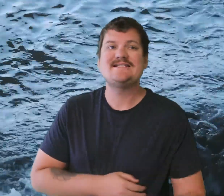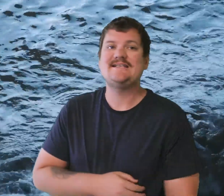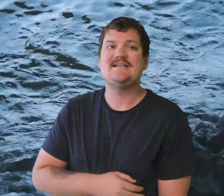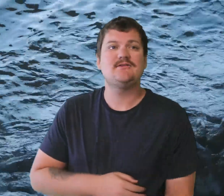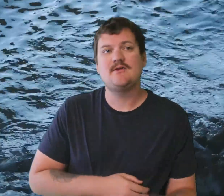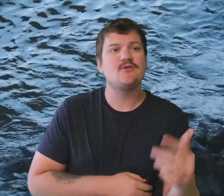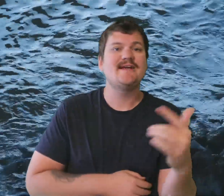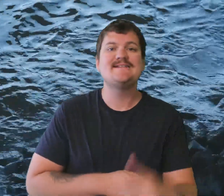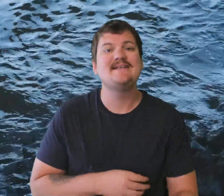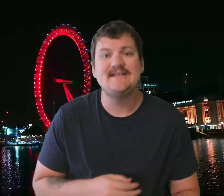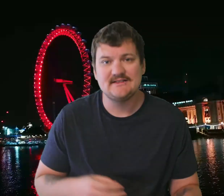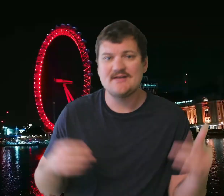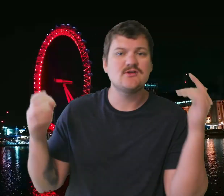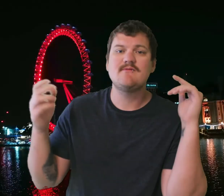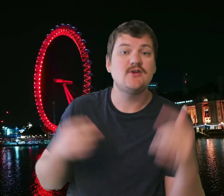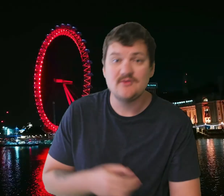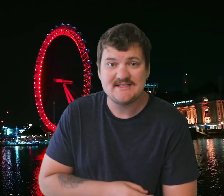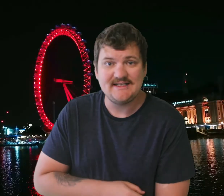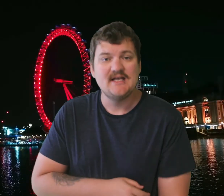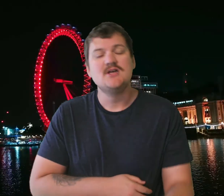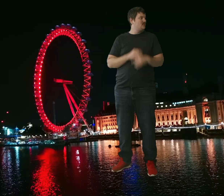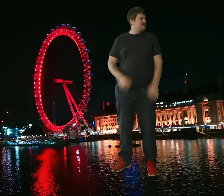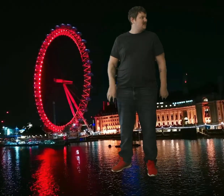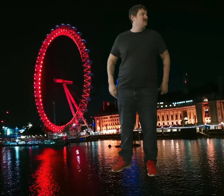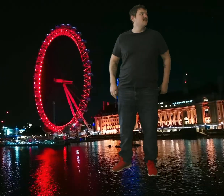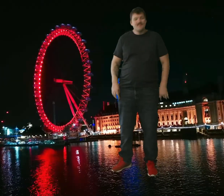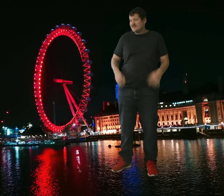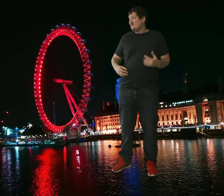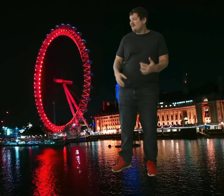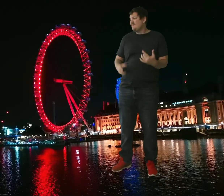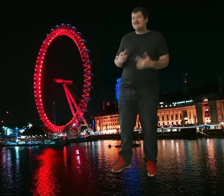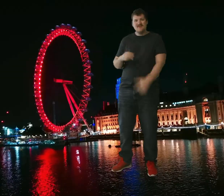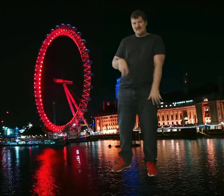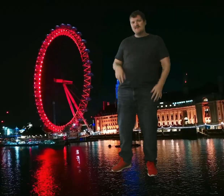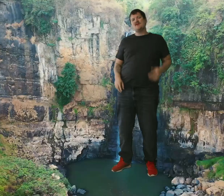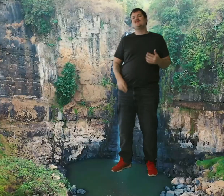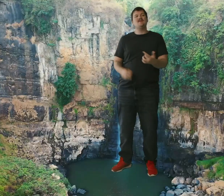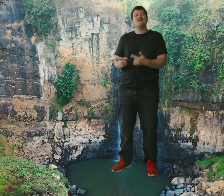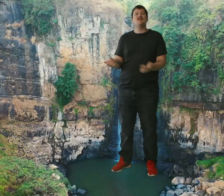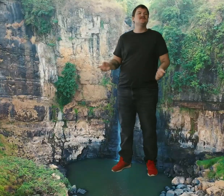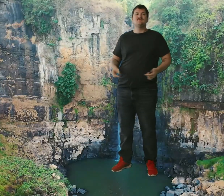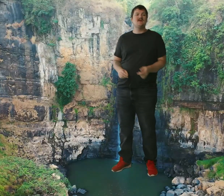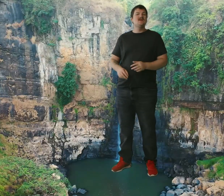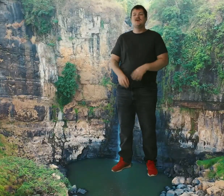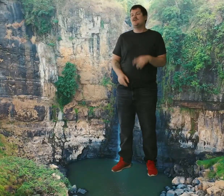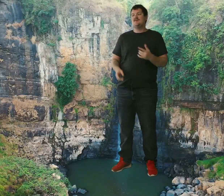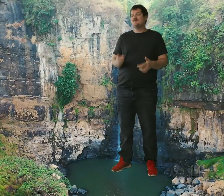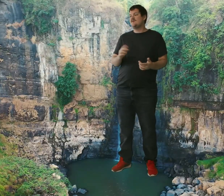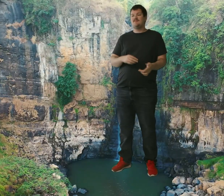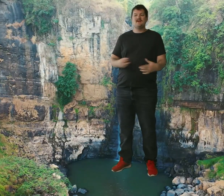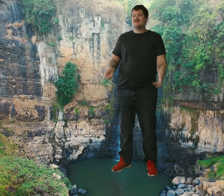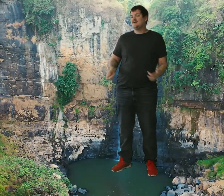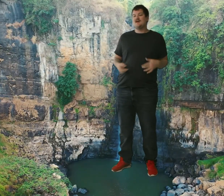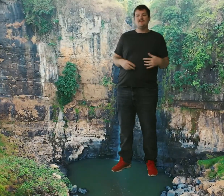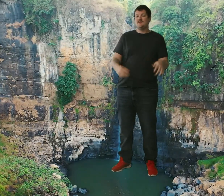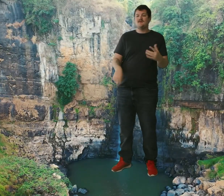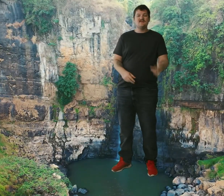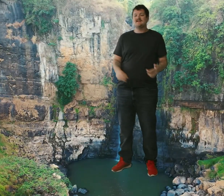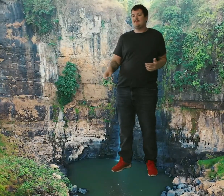dynasties, slashing your legacies, snuffing out your loyalties, stringing up a new disease Taking it from me or them, defying the lives of men, you thought I was one, but I'm ten A million